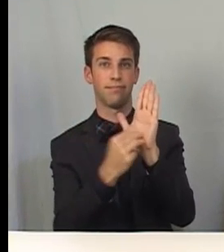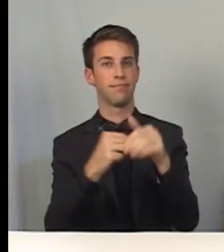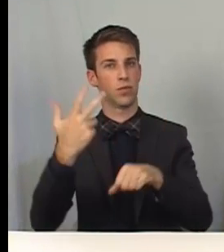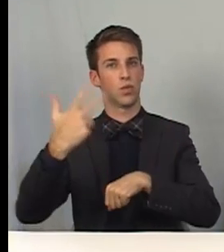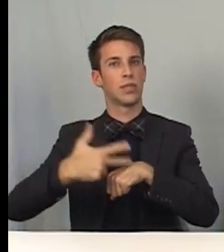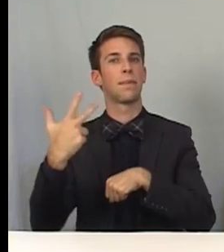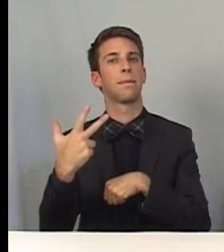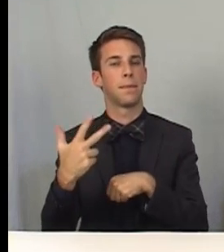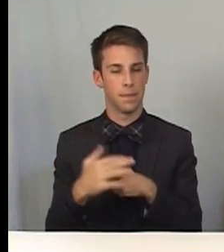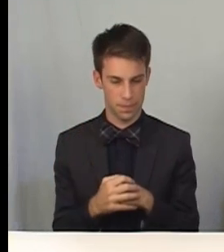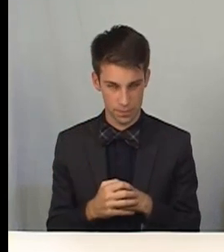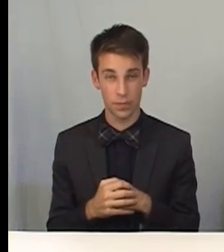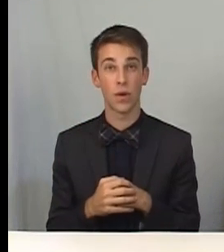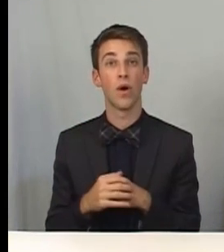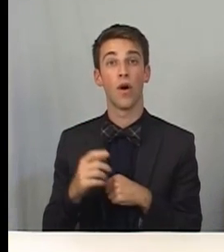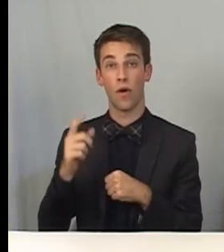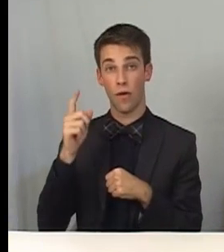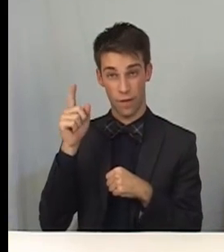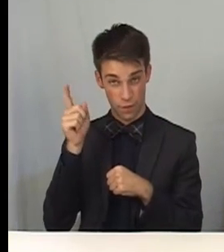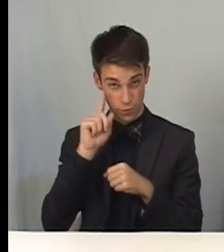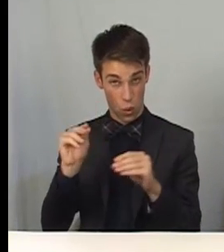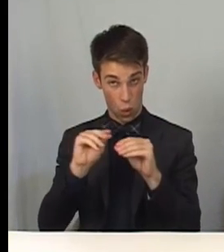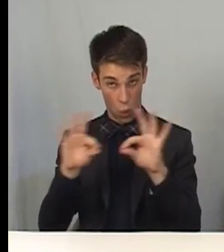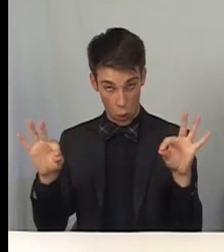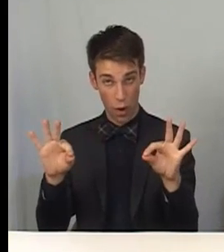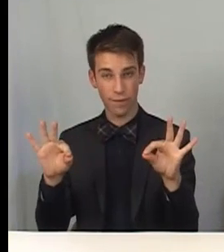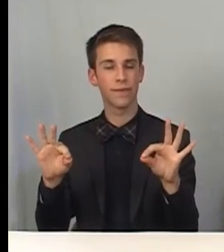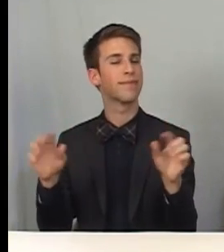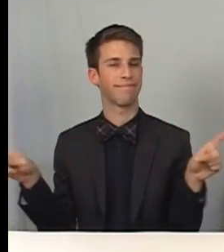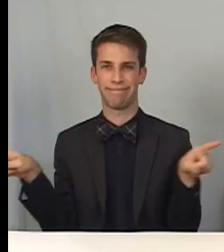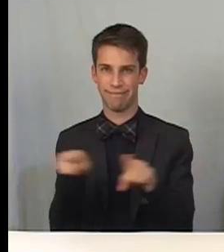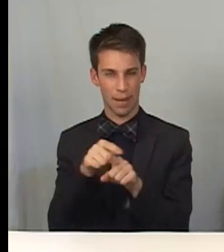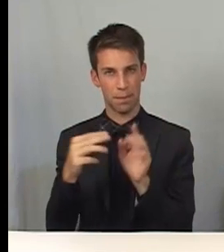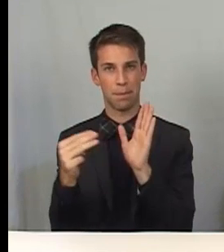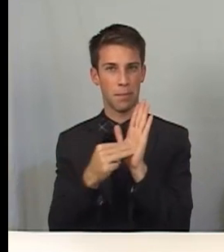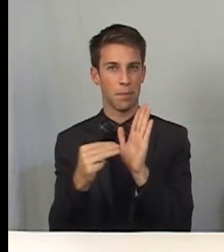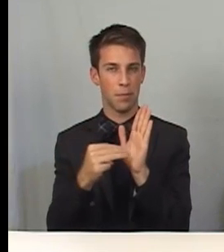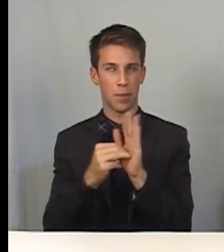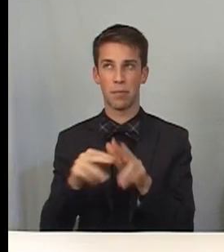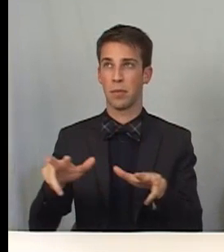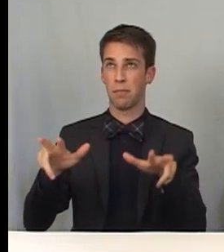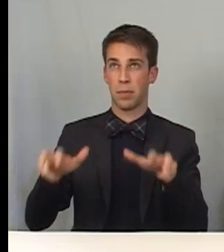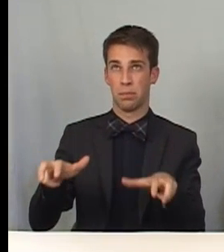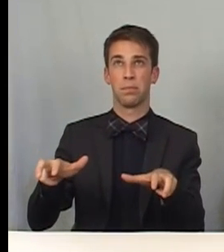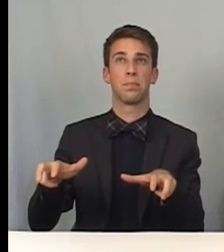To turn off the screen curtain, repeat the command or gesture.